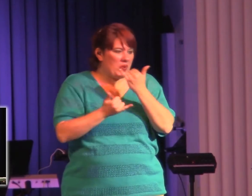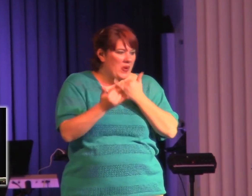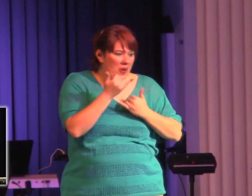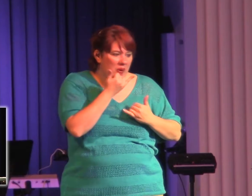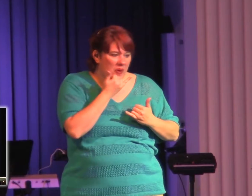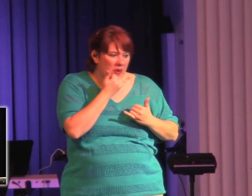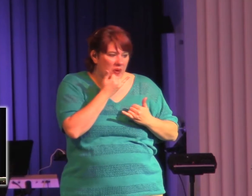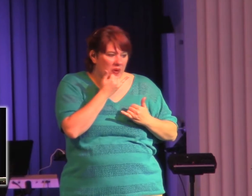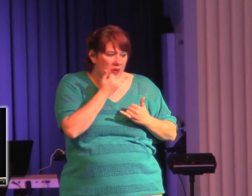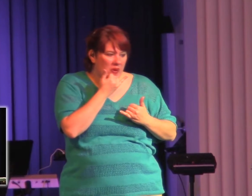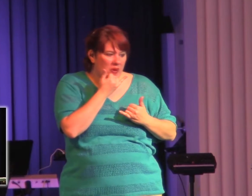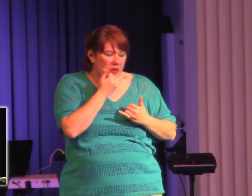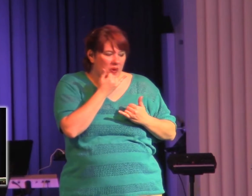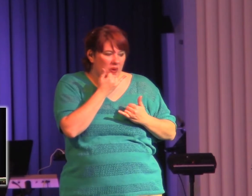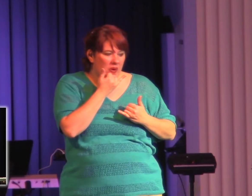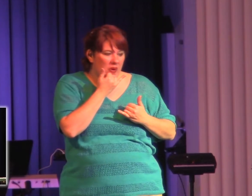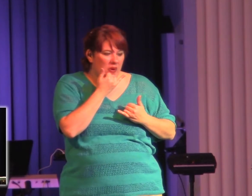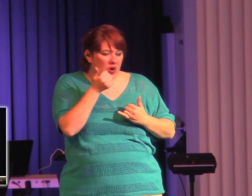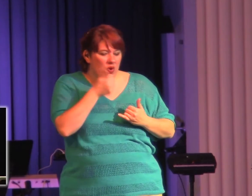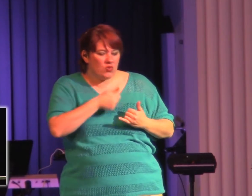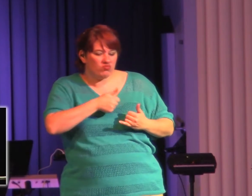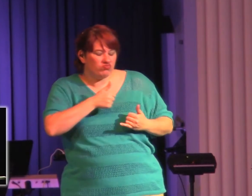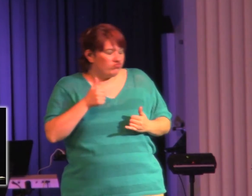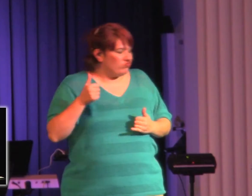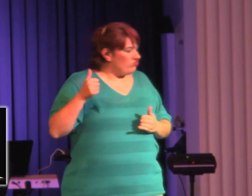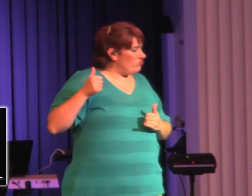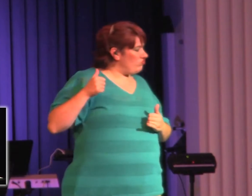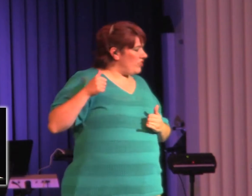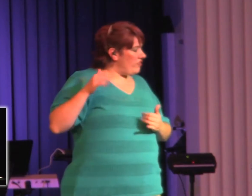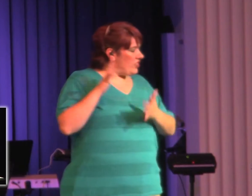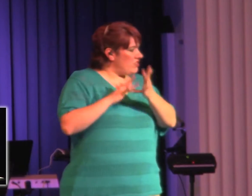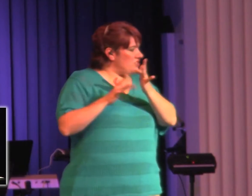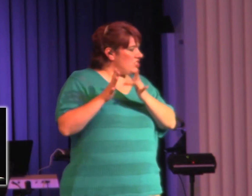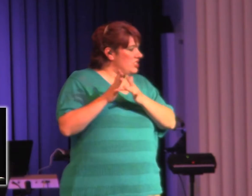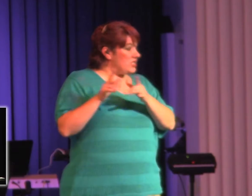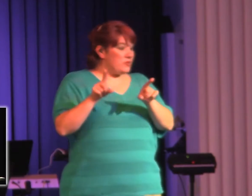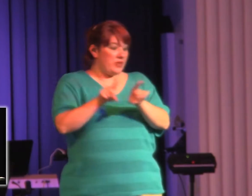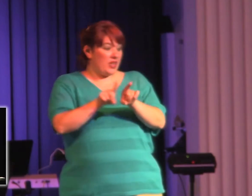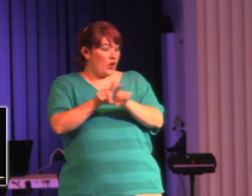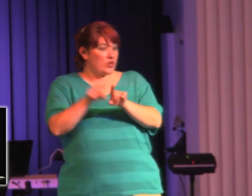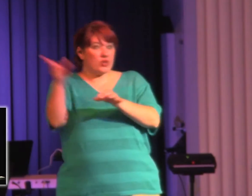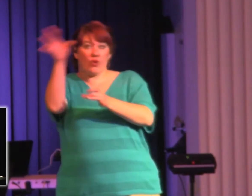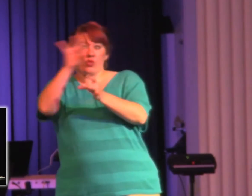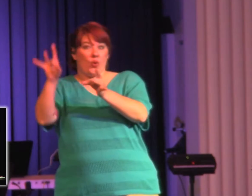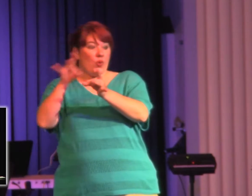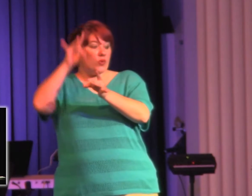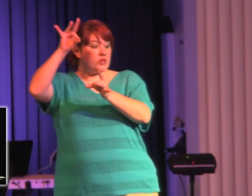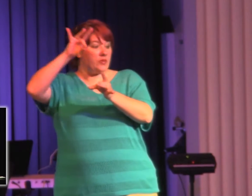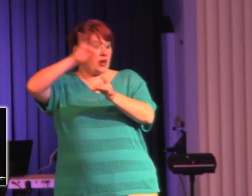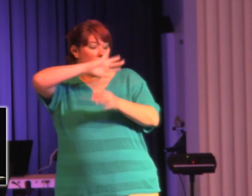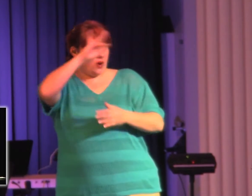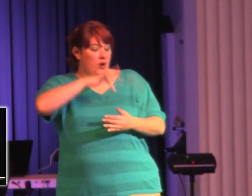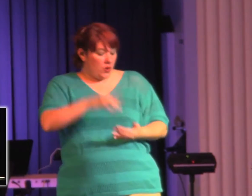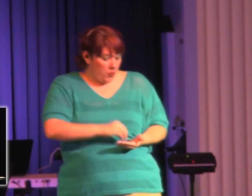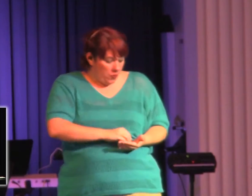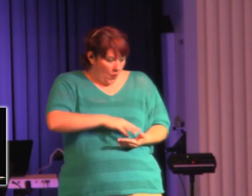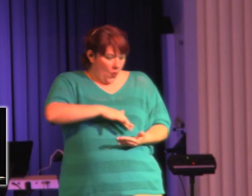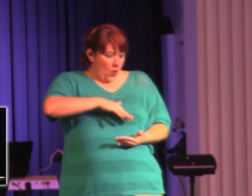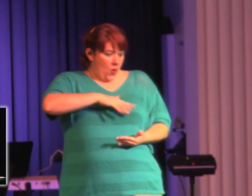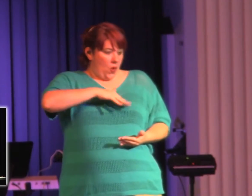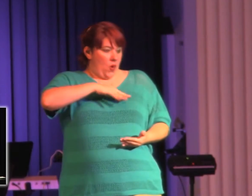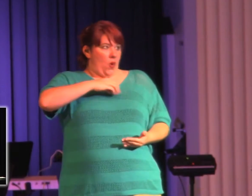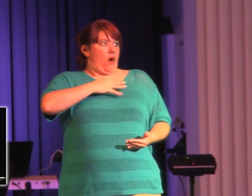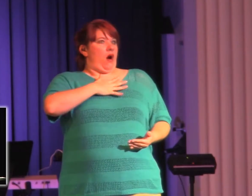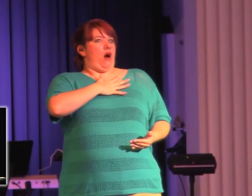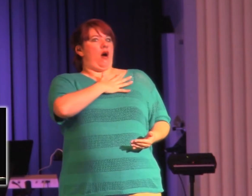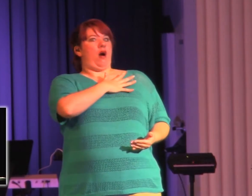Christ, but then the man who was filled with the Holy Spirit and had the opportunity to really preach the very first sermon